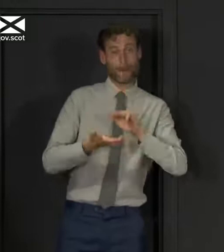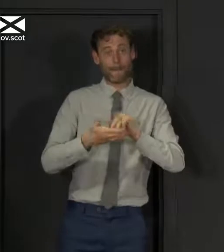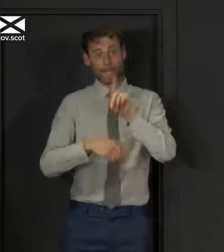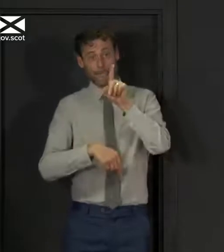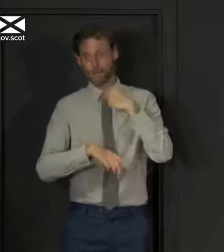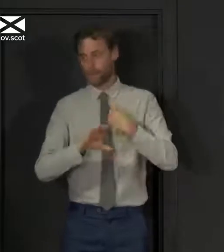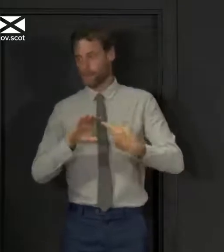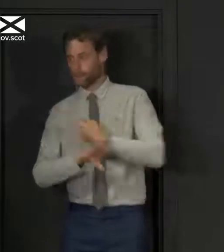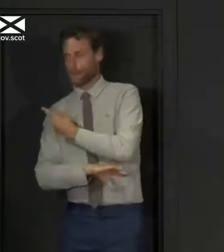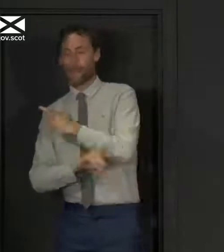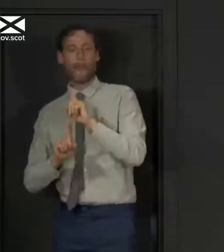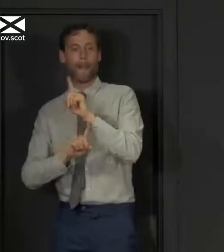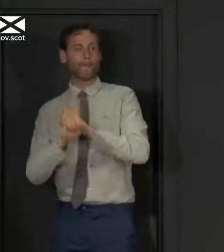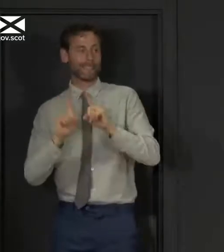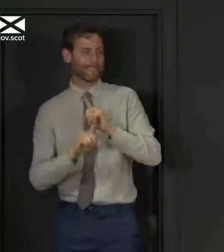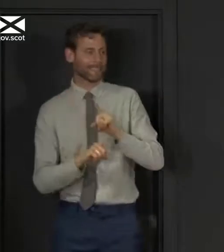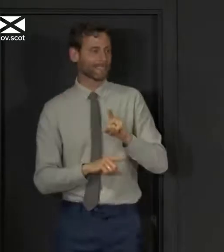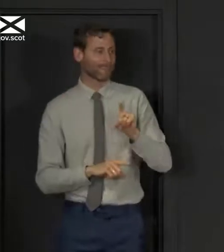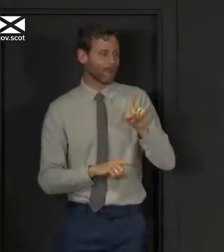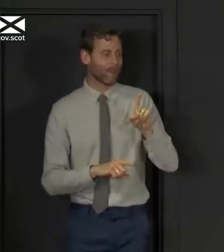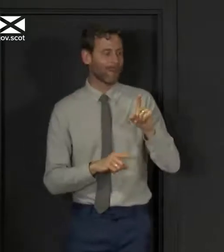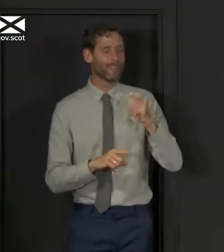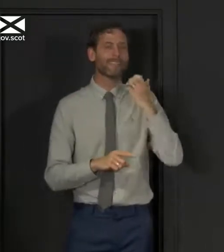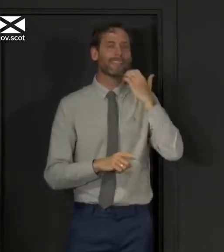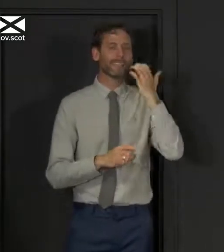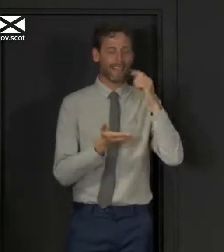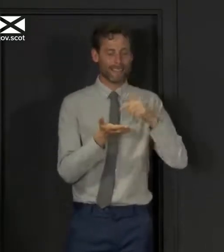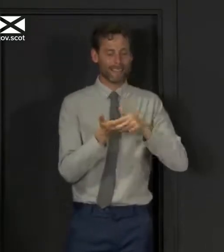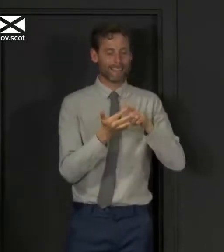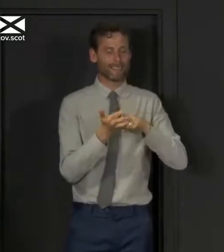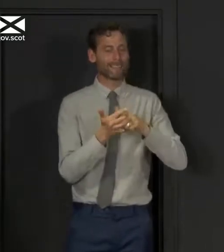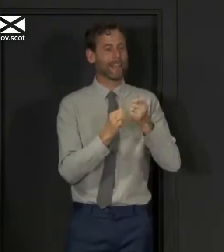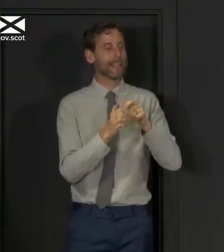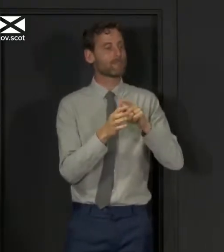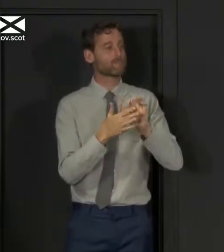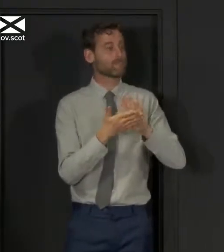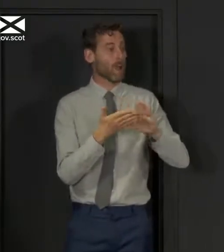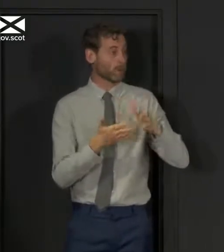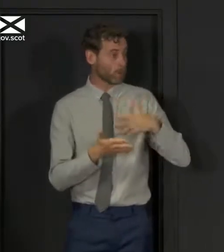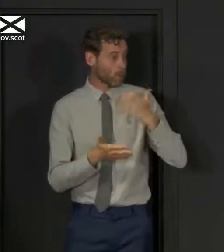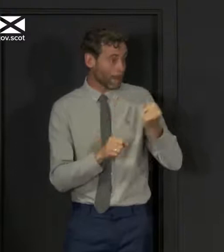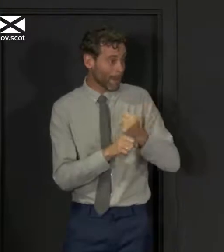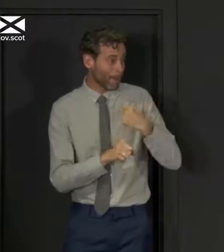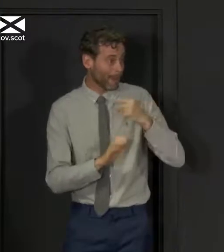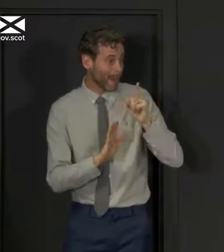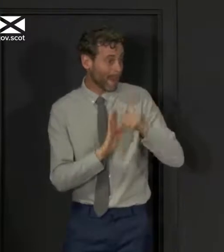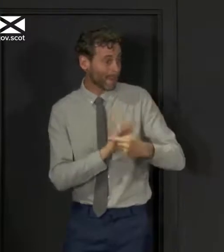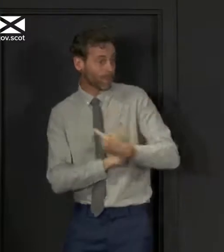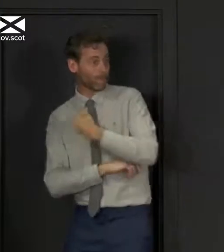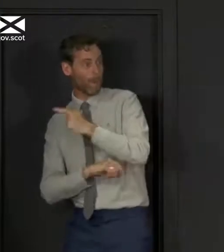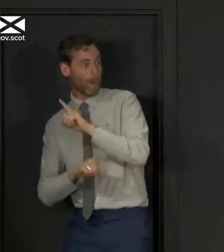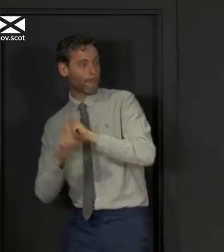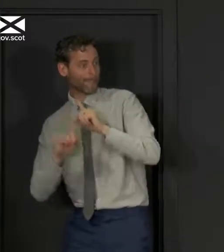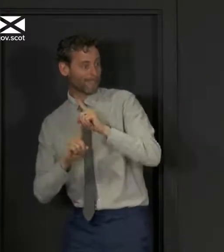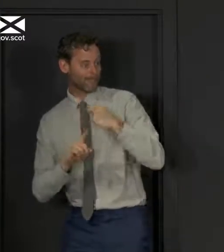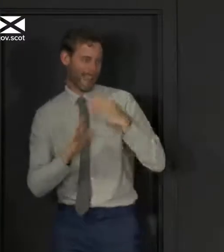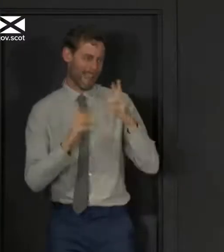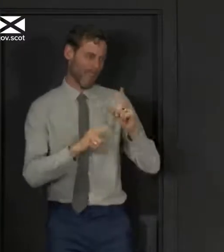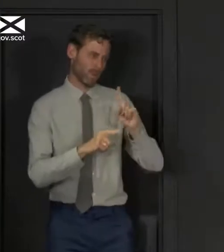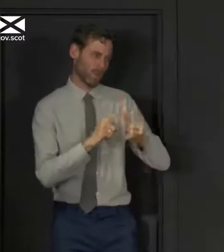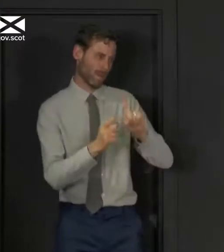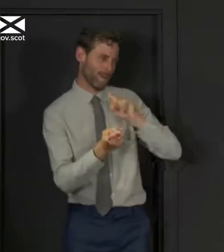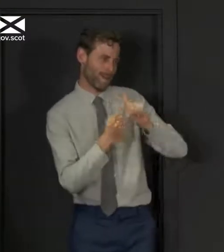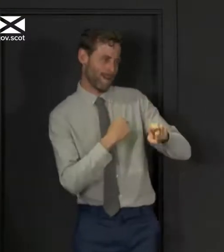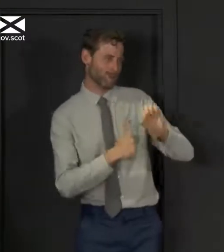so I'm sure the Daily Telegraph would not want to be responsible for making me late for that discussion so I'll be relatively brief in answering your